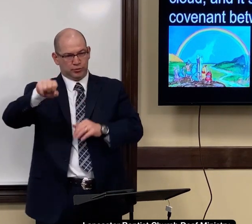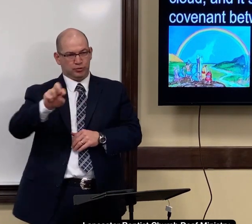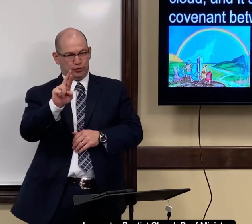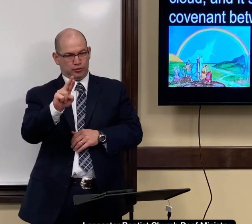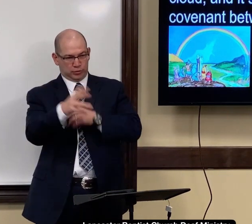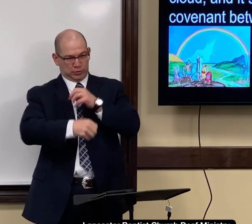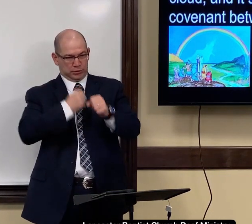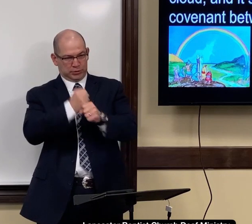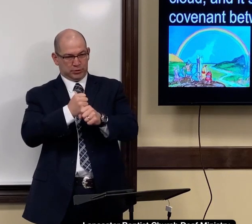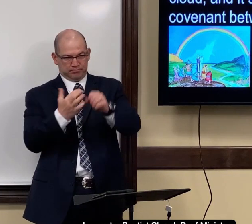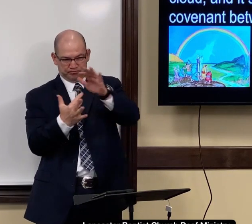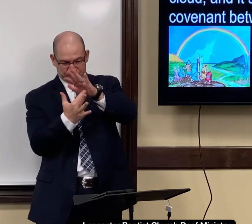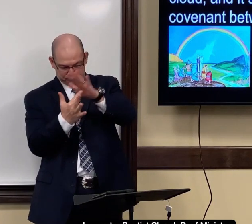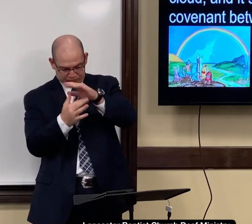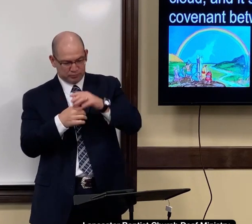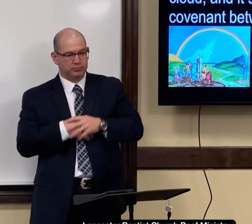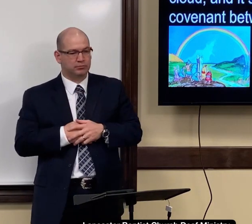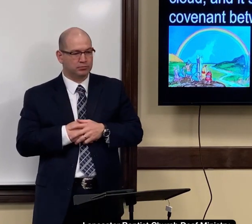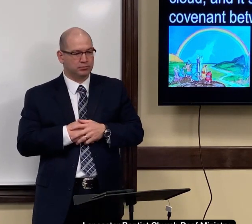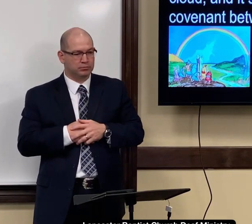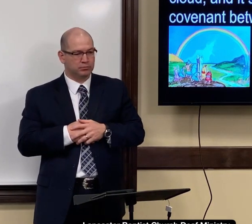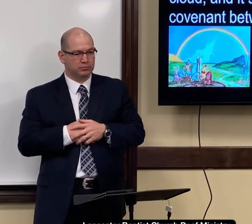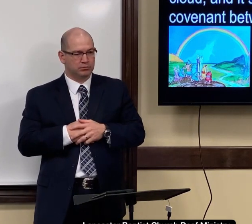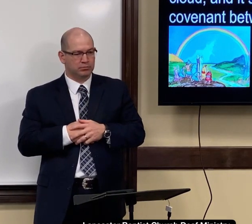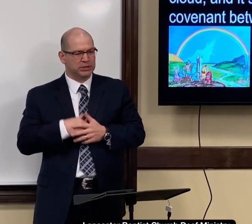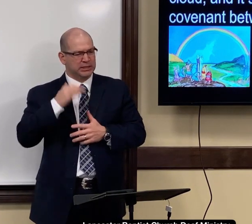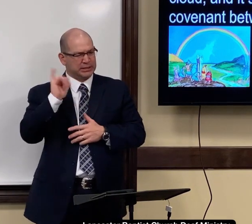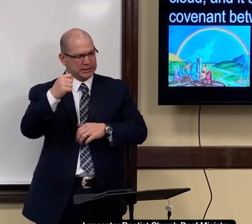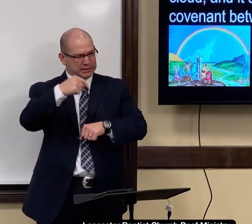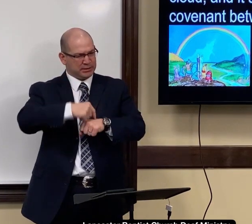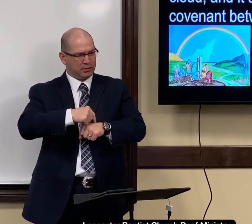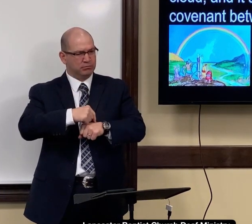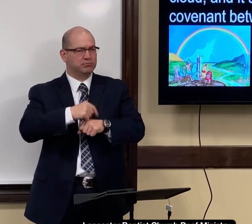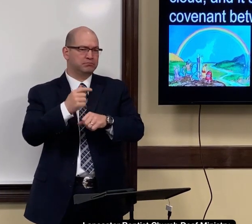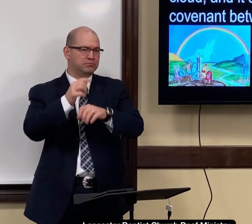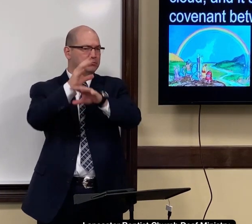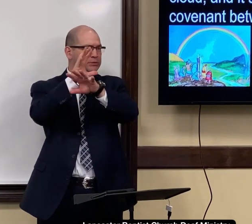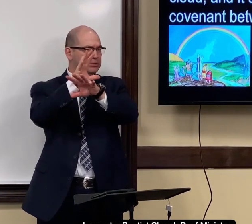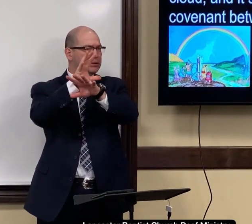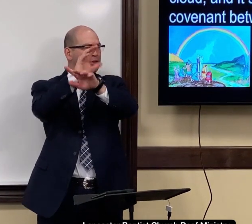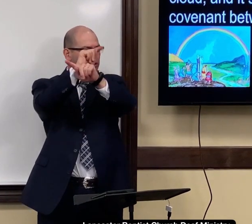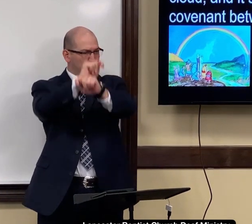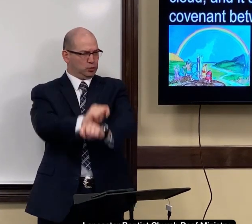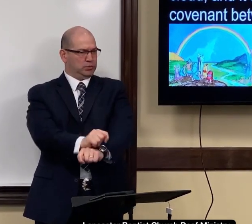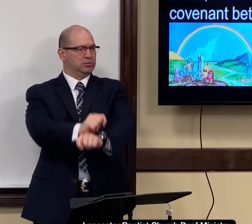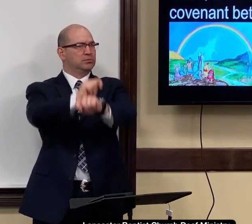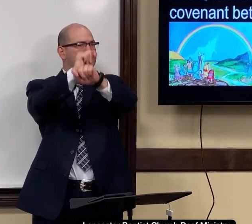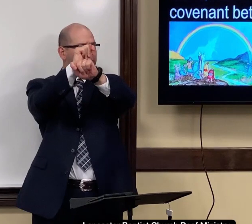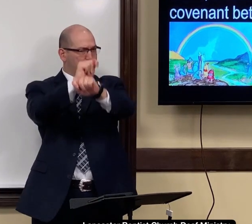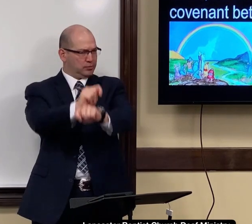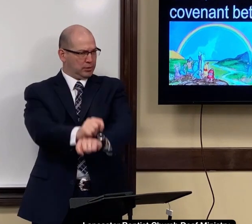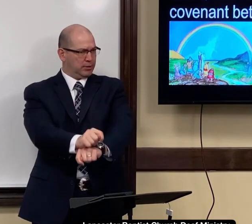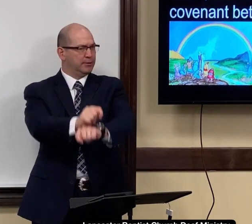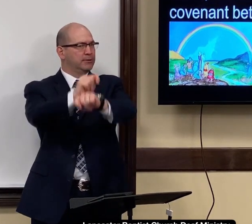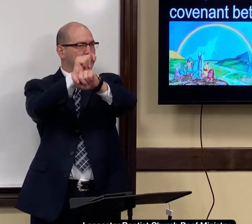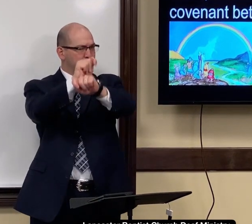i was a junior in college it was my junior year and at that time it was a tradition